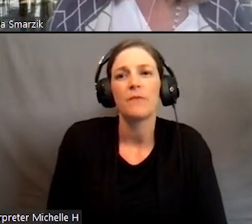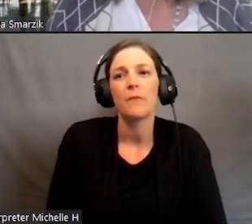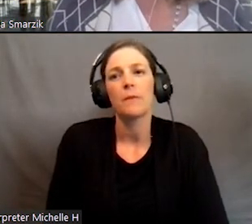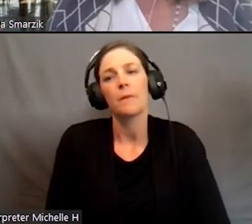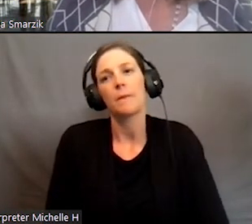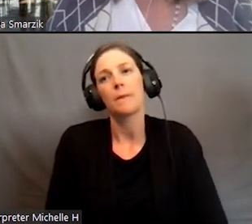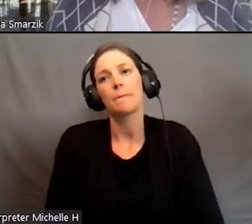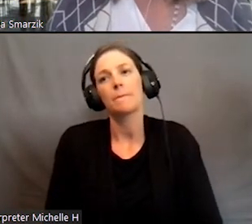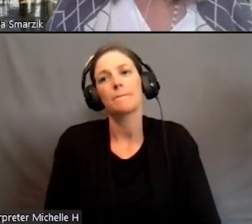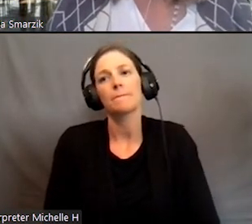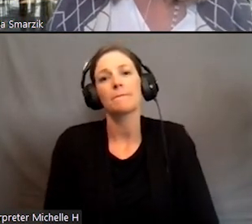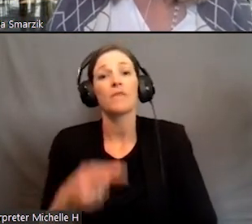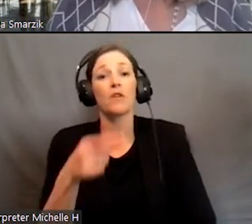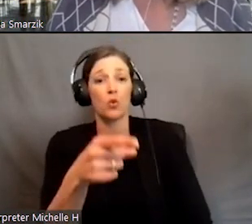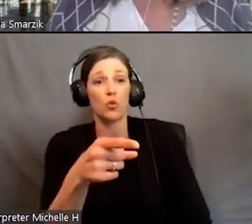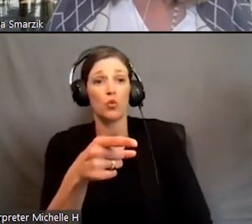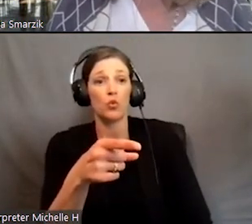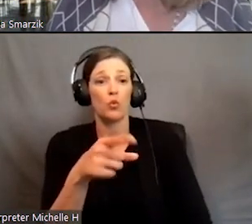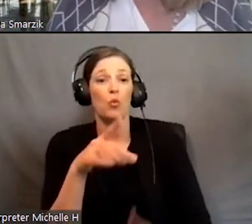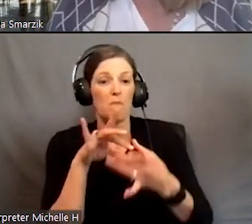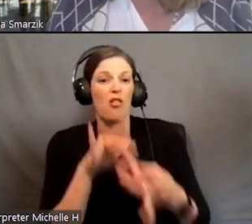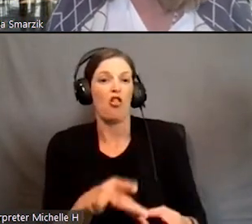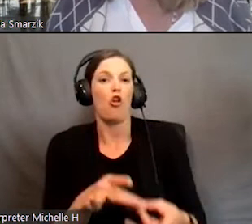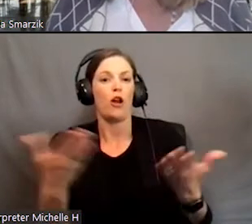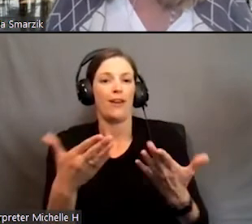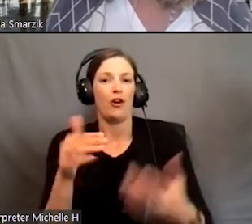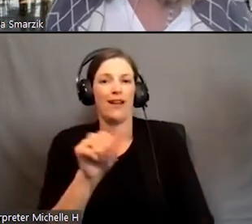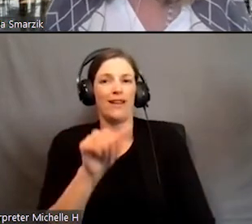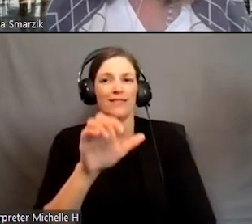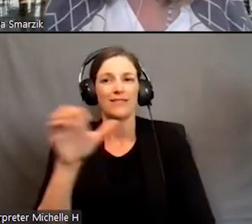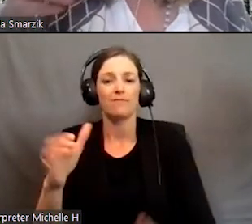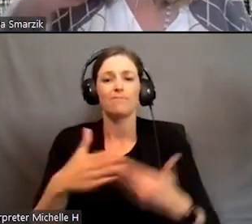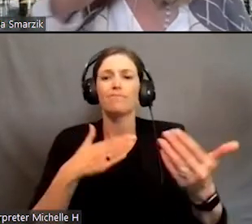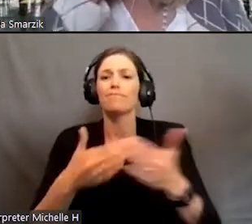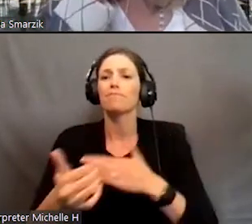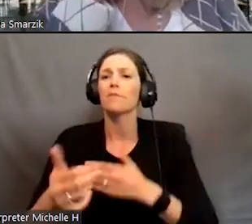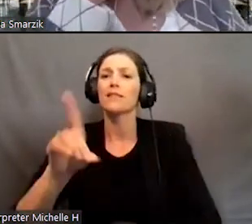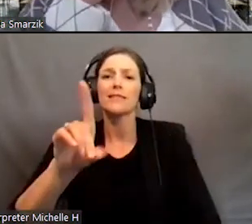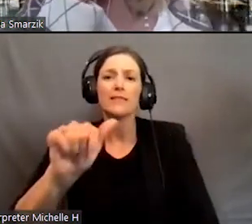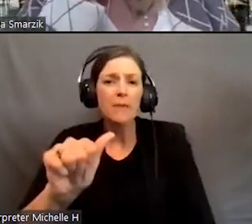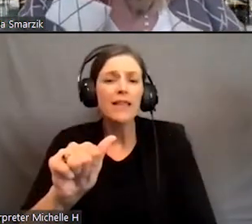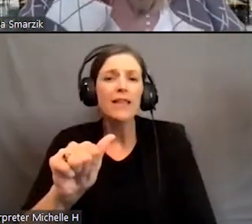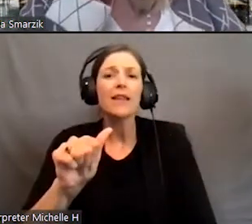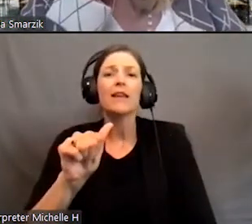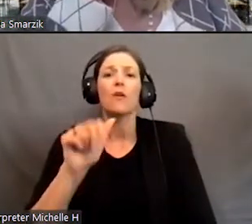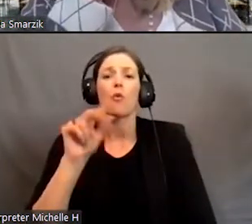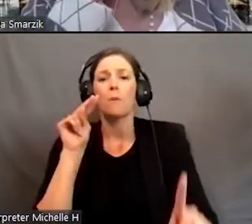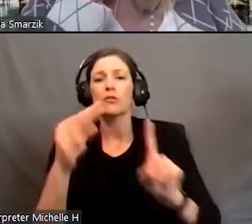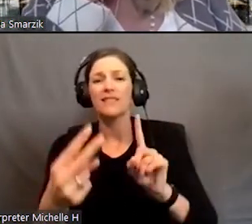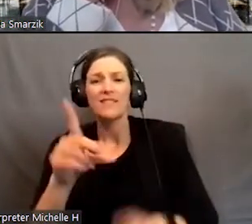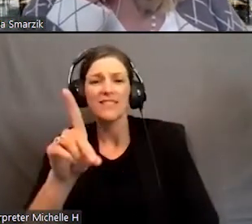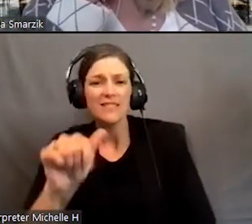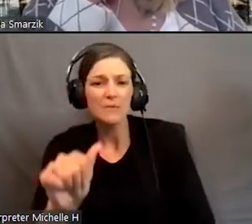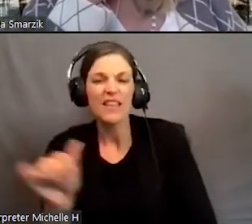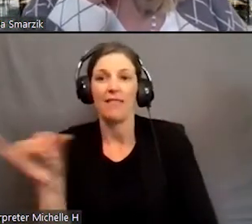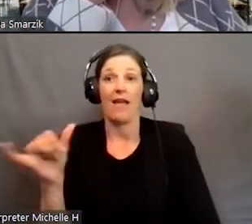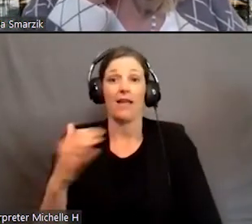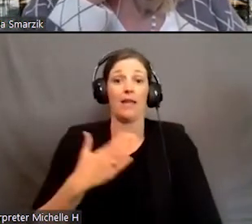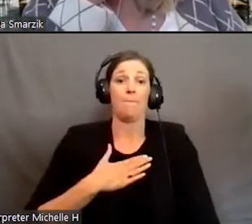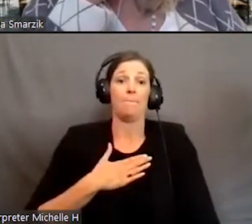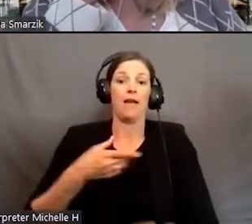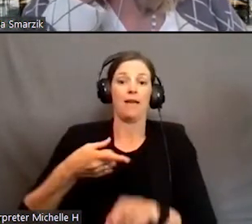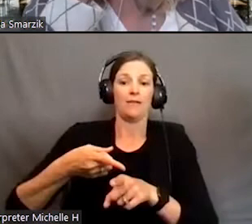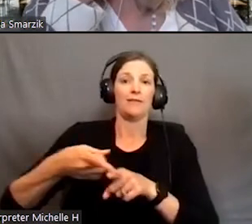You belong at ACC regardless of your disabilities or perceived disabilities. Like in my discipline,